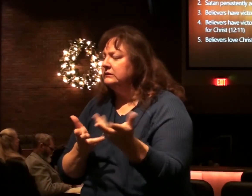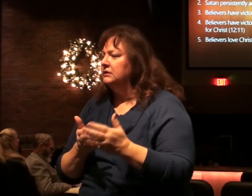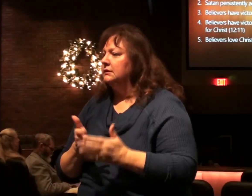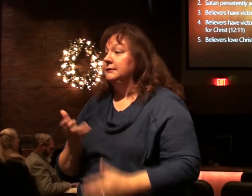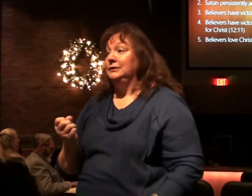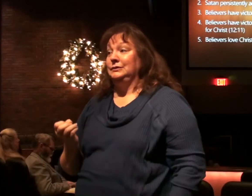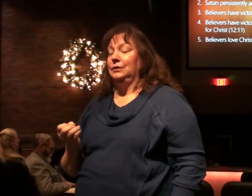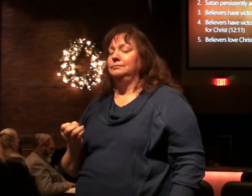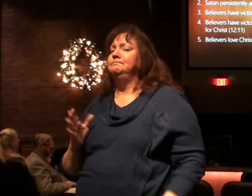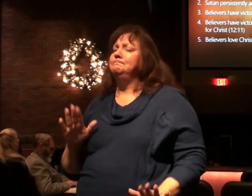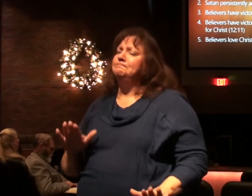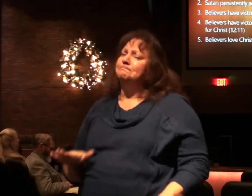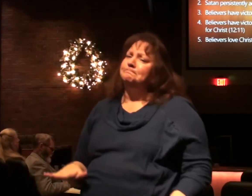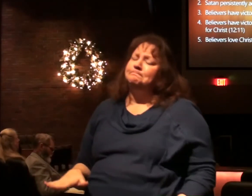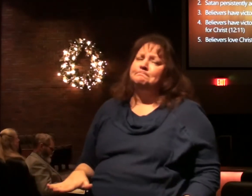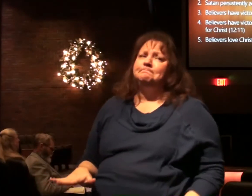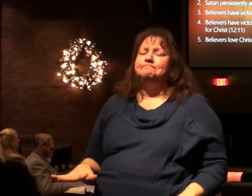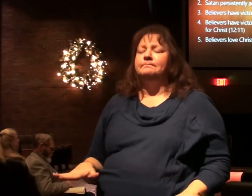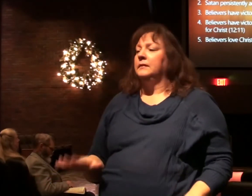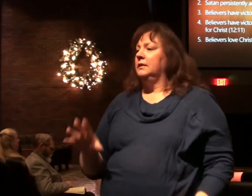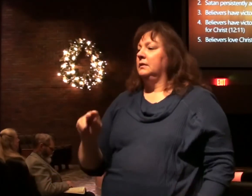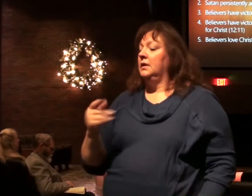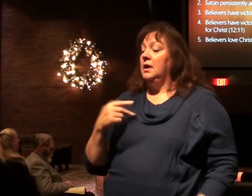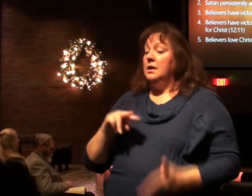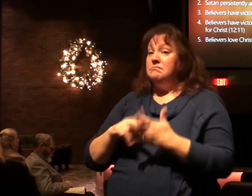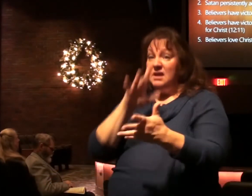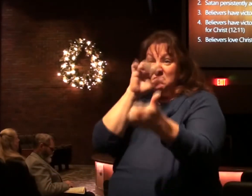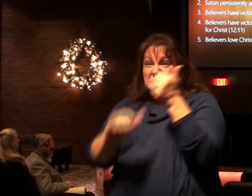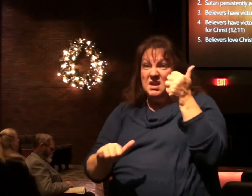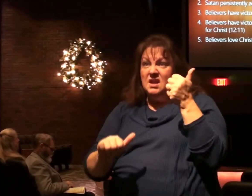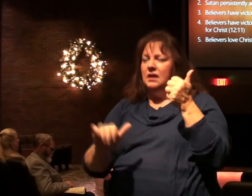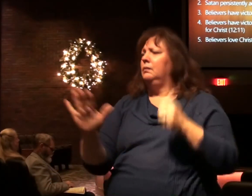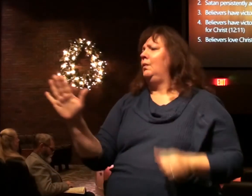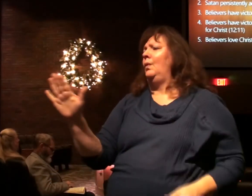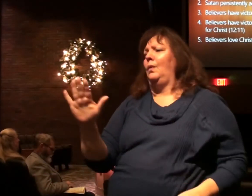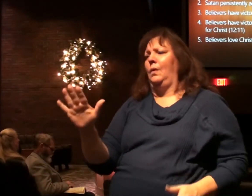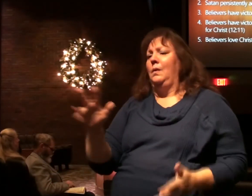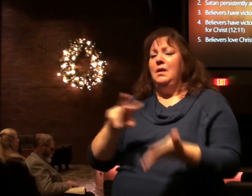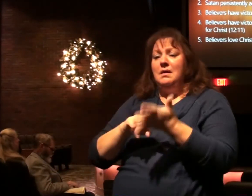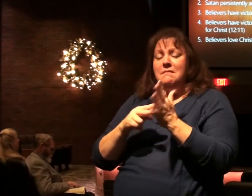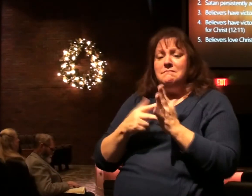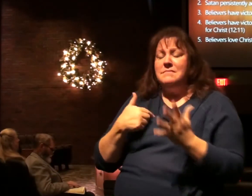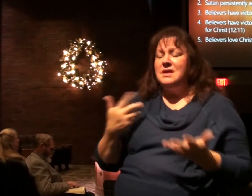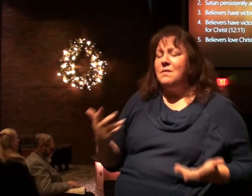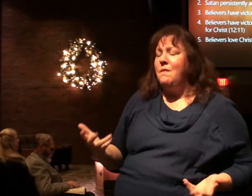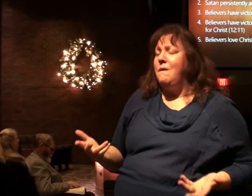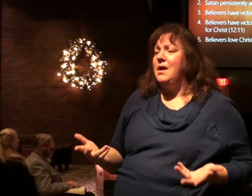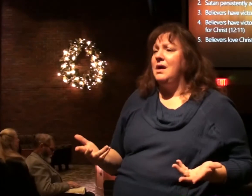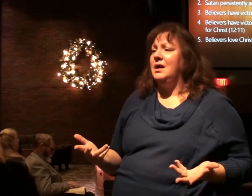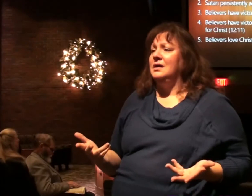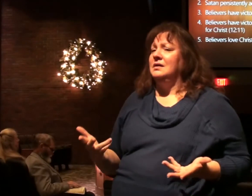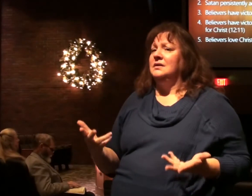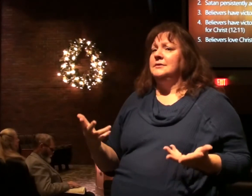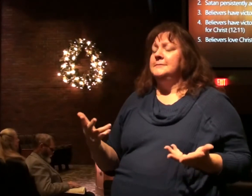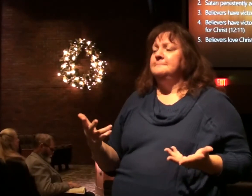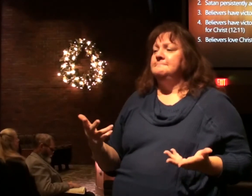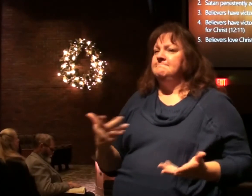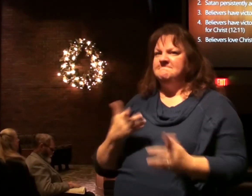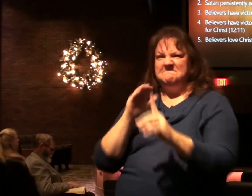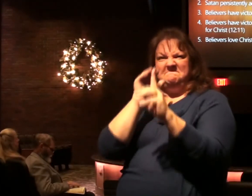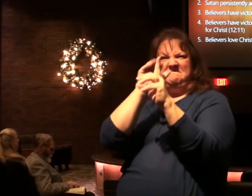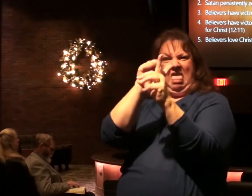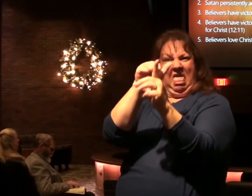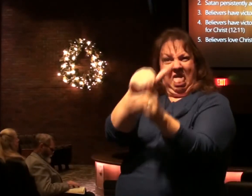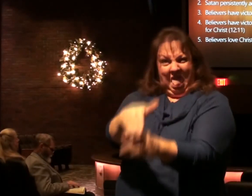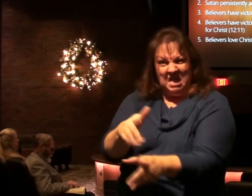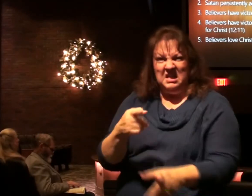So we just want to keep a true perspective. That doesn't mean I want to be mean spirit. It doesn't mean I want to make myself annoying